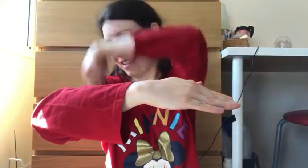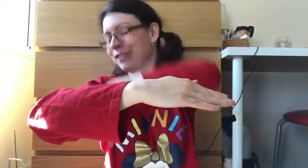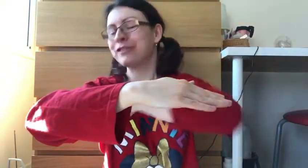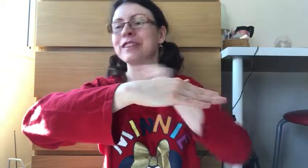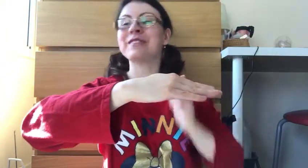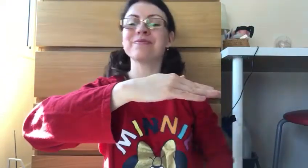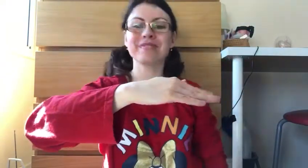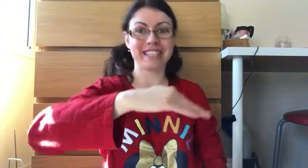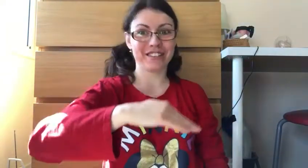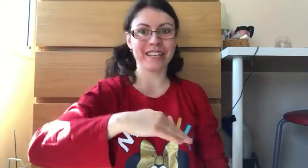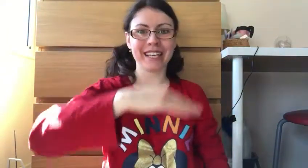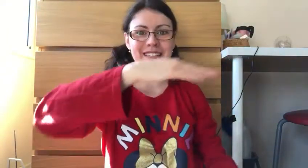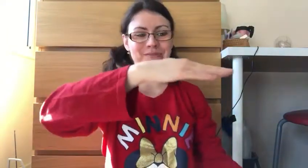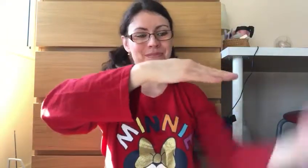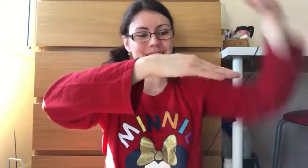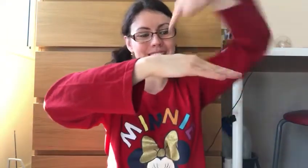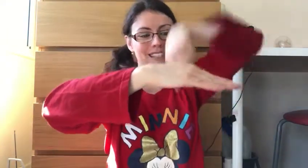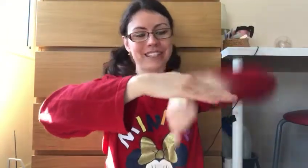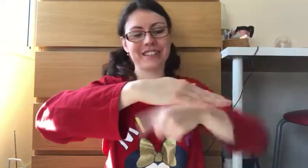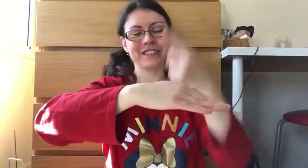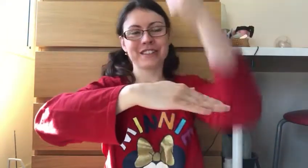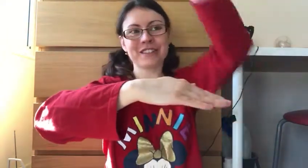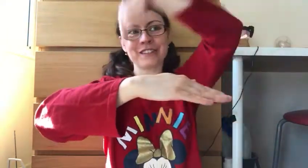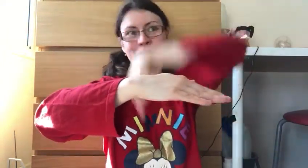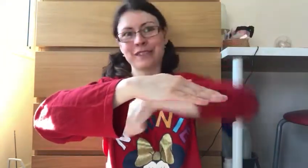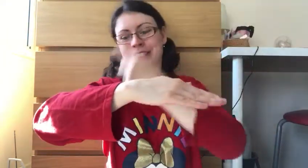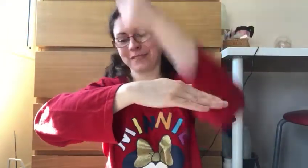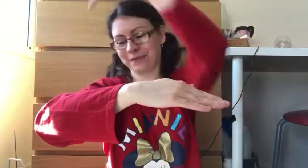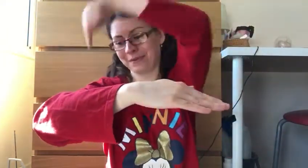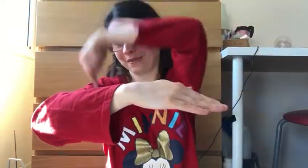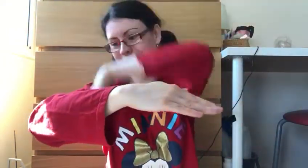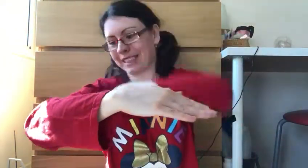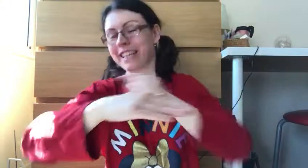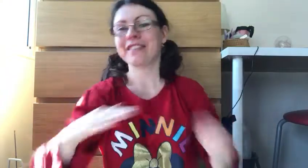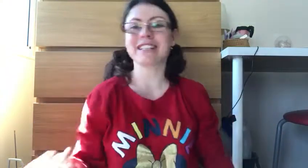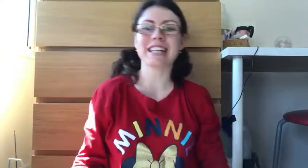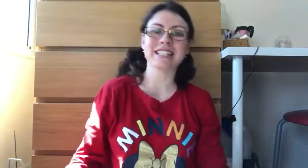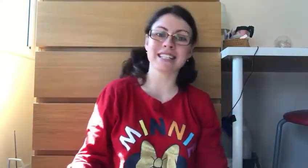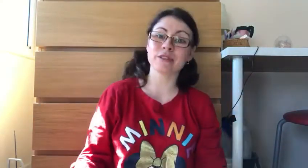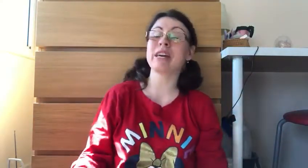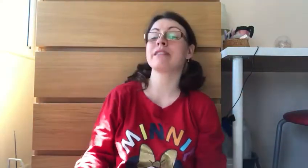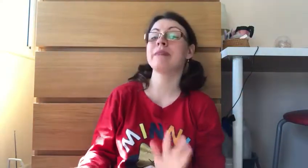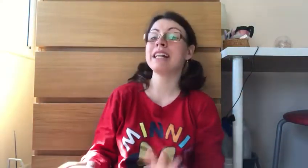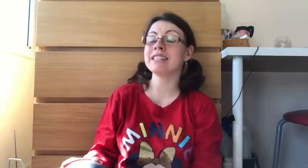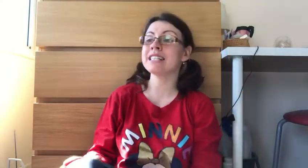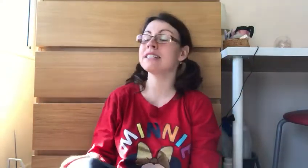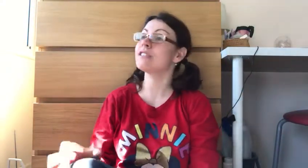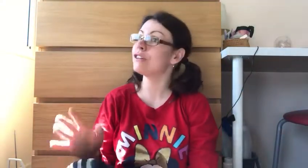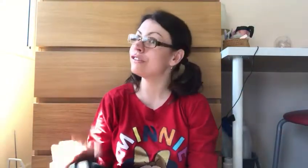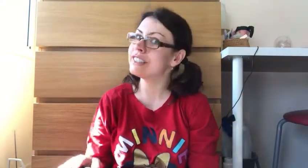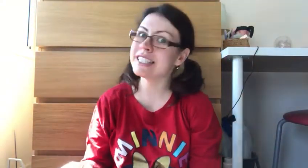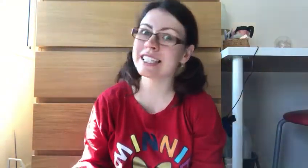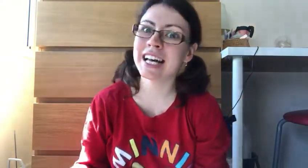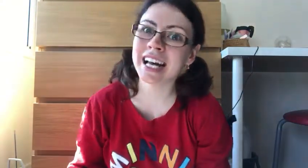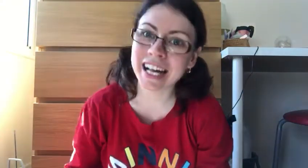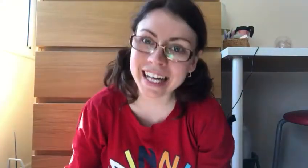Dolphin. Dolphin. Let's try again. Dolphin. Fantastic. So we had pandas, dolphins and